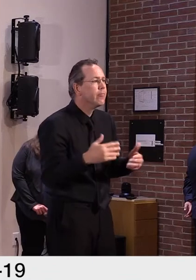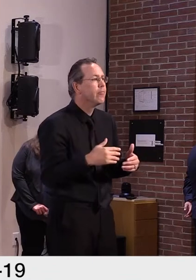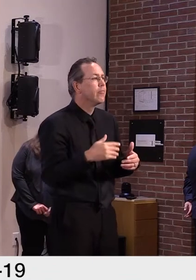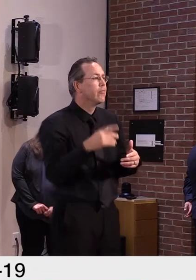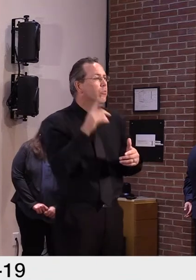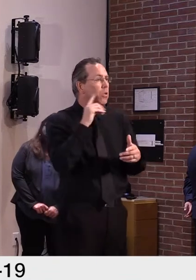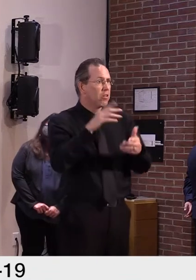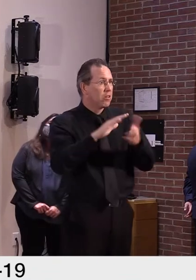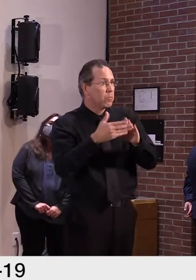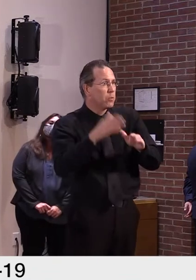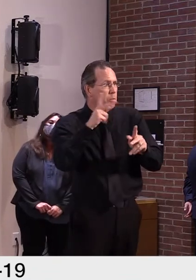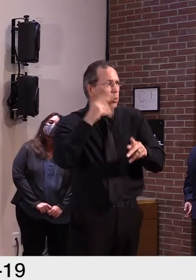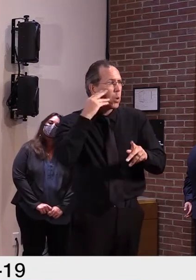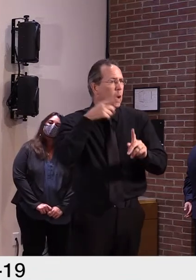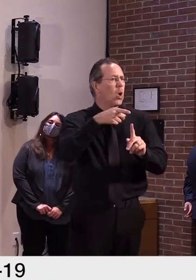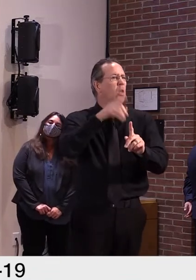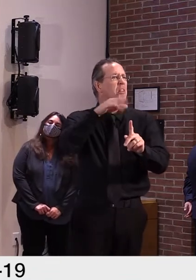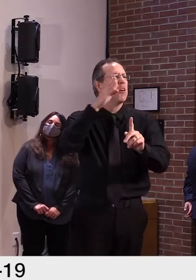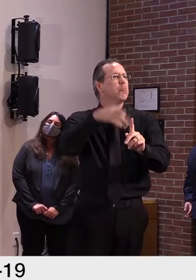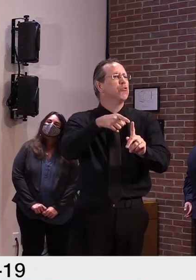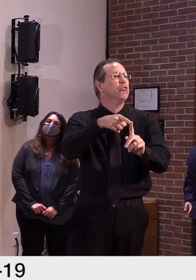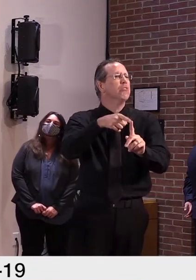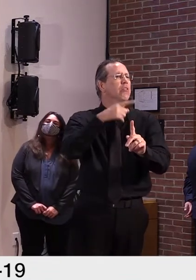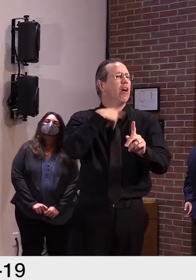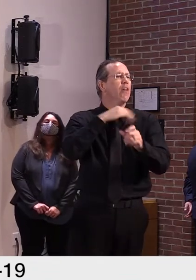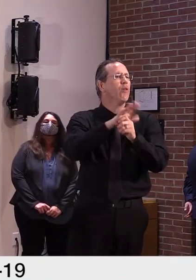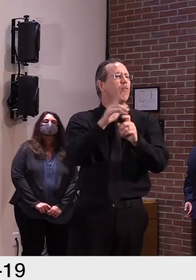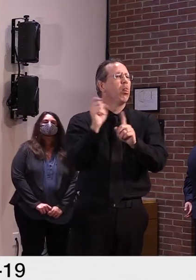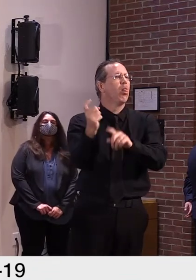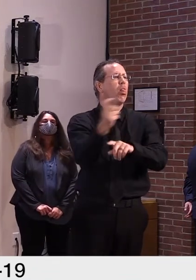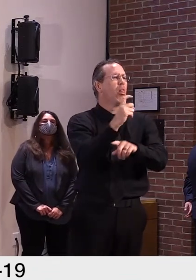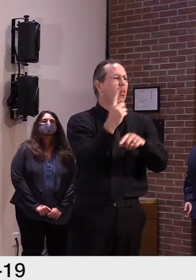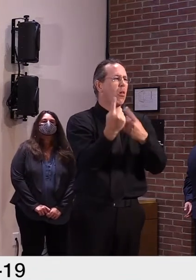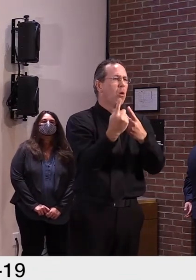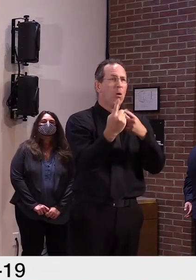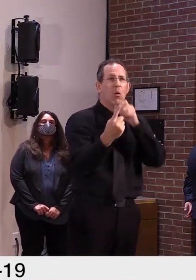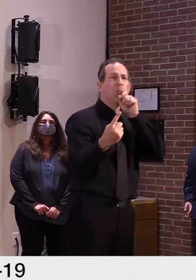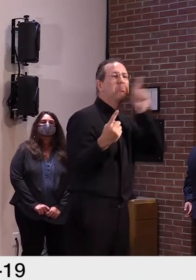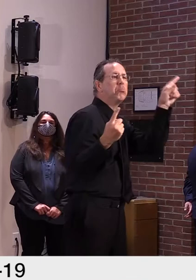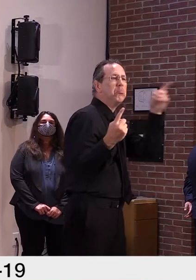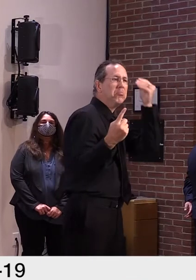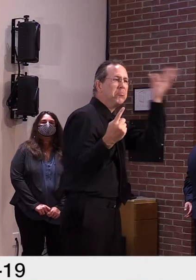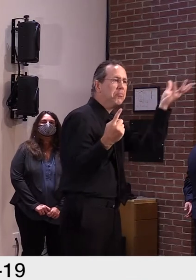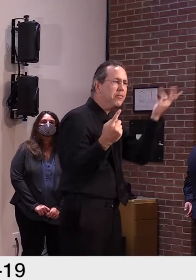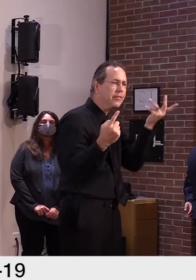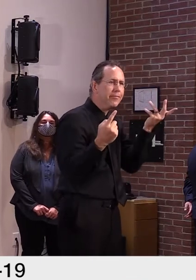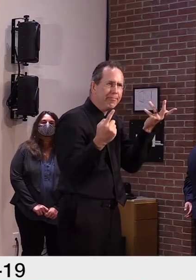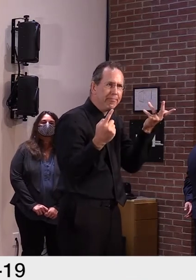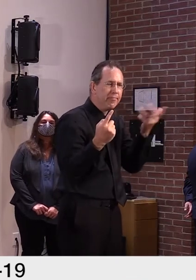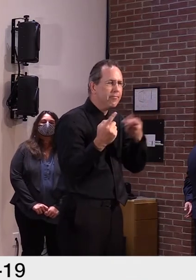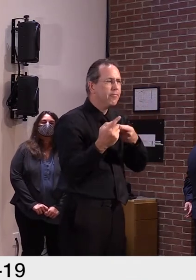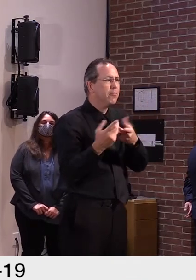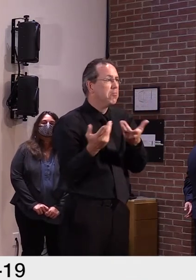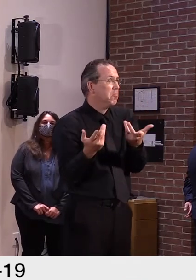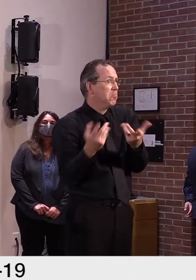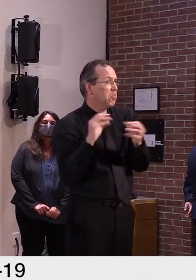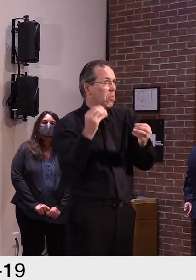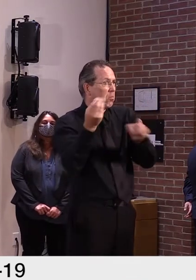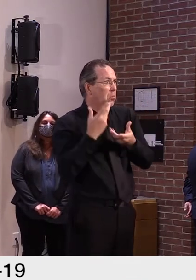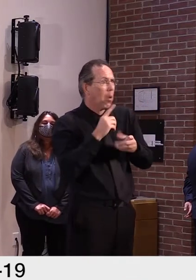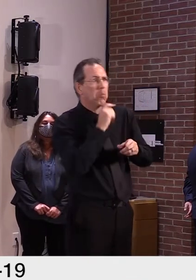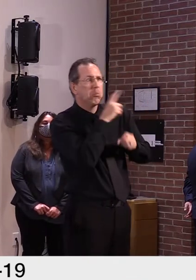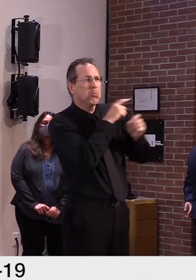to be in quarantine? And you're not reporting them, so to speak. And we're just not hearing a lot of that happening.